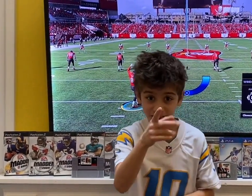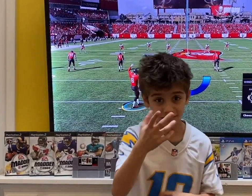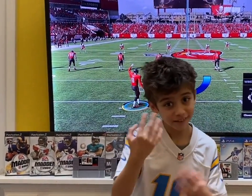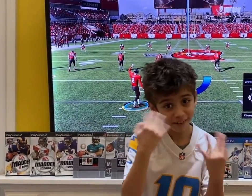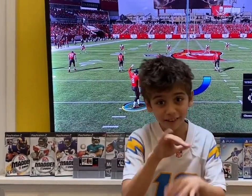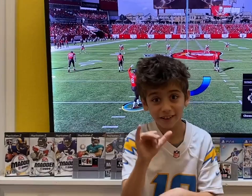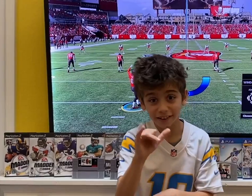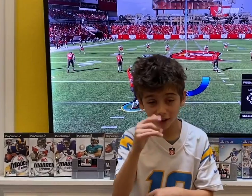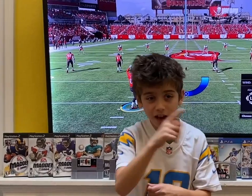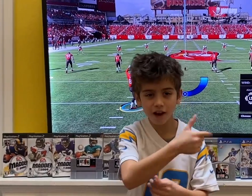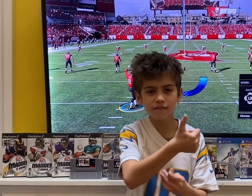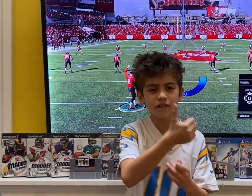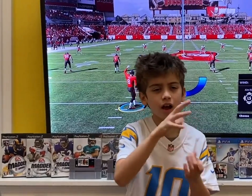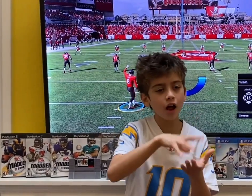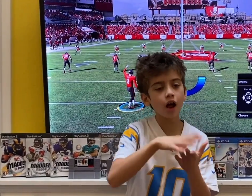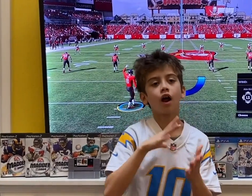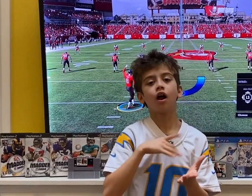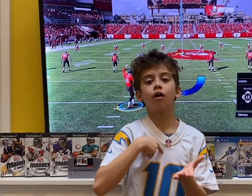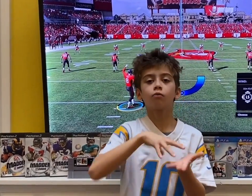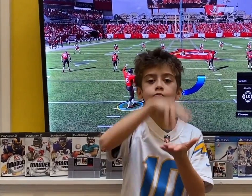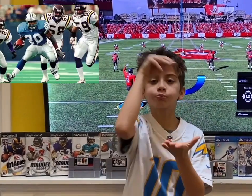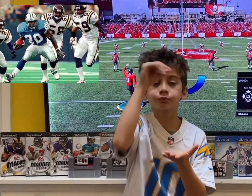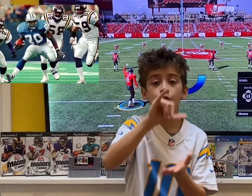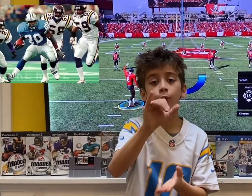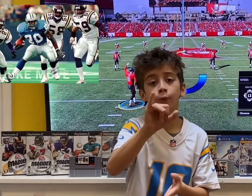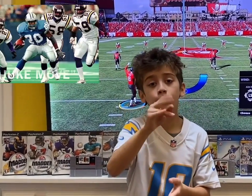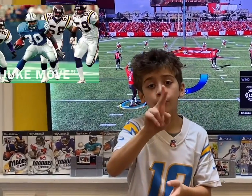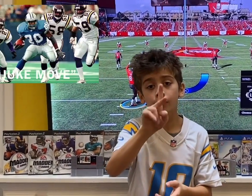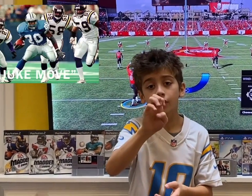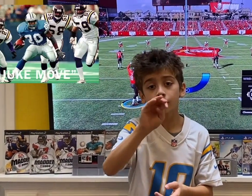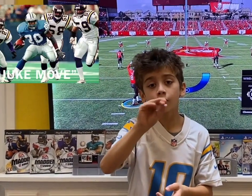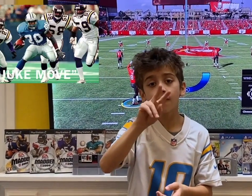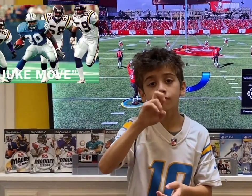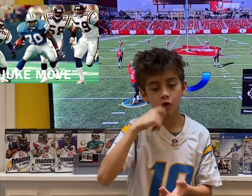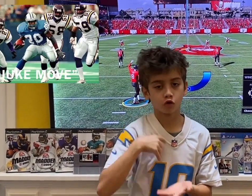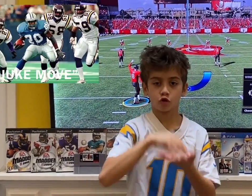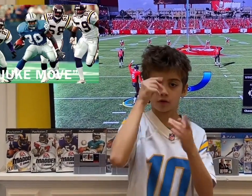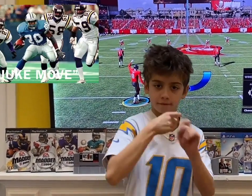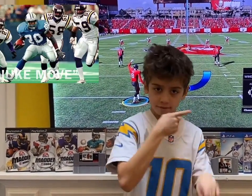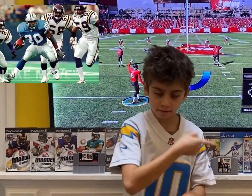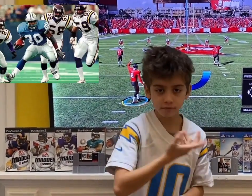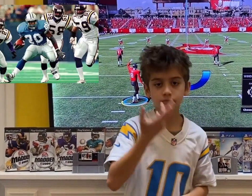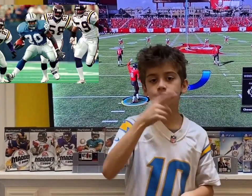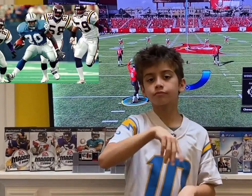The video game taught us terms and how to use the moves such as the juke and the stiff arm.